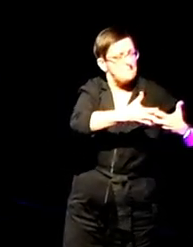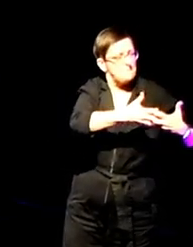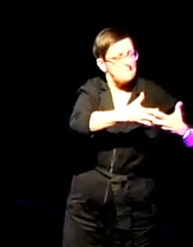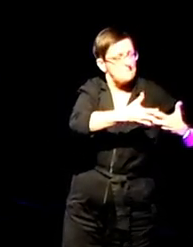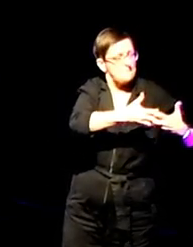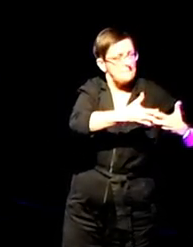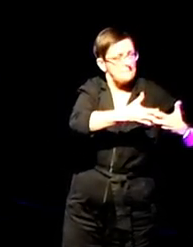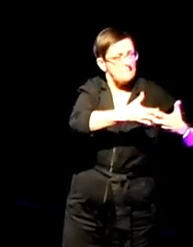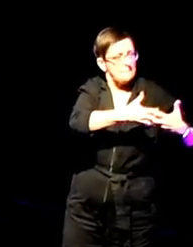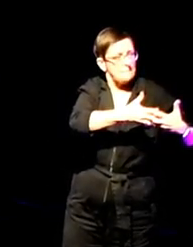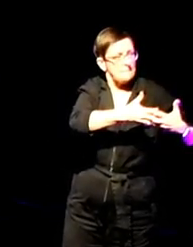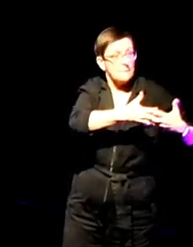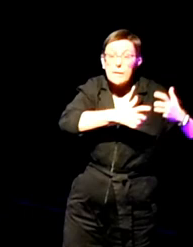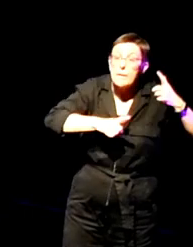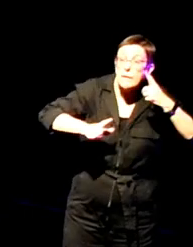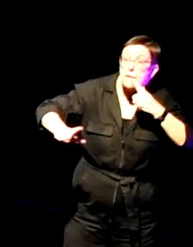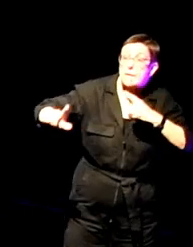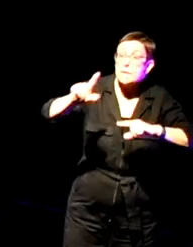Birdsong.